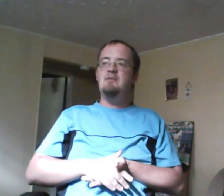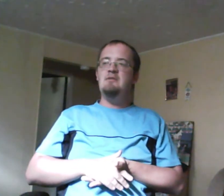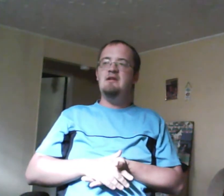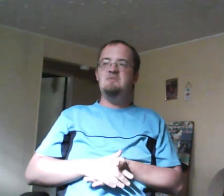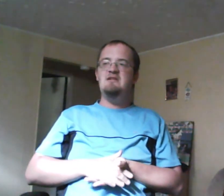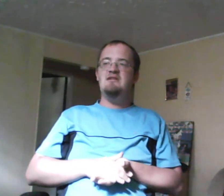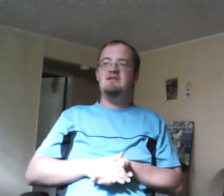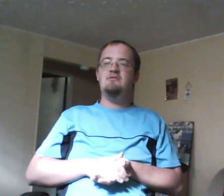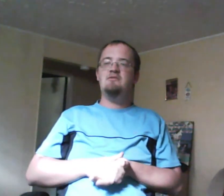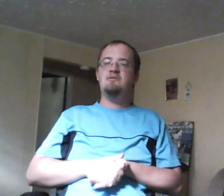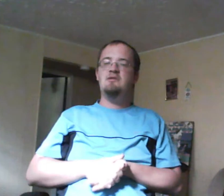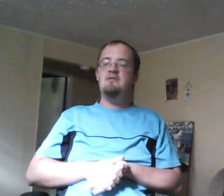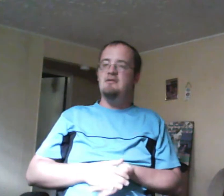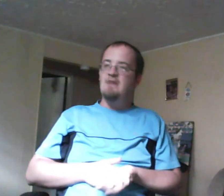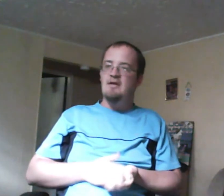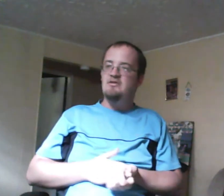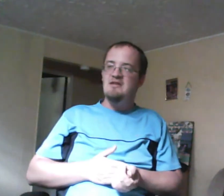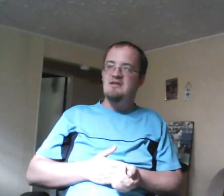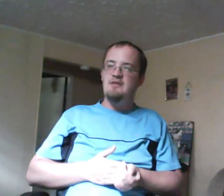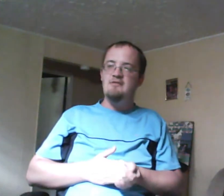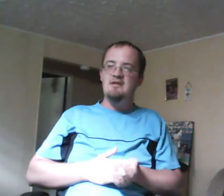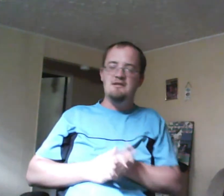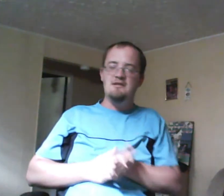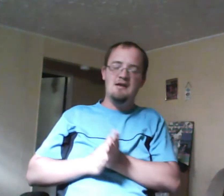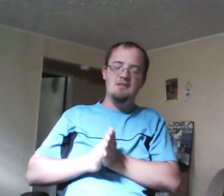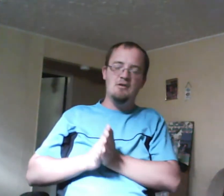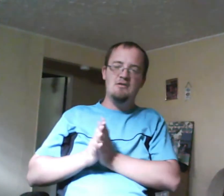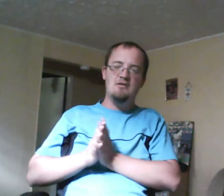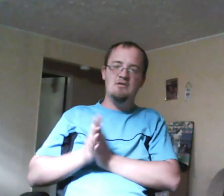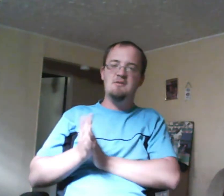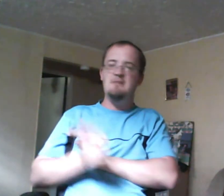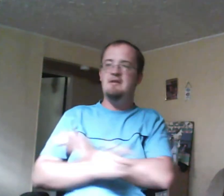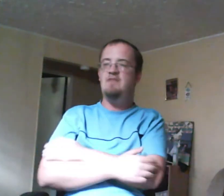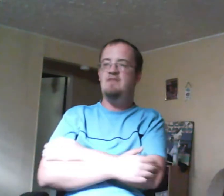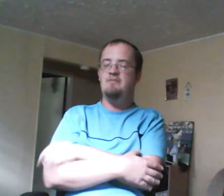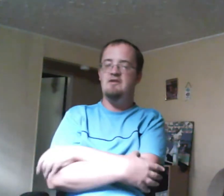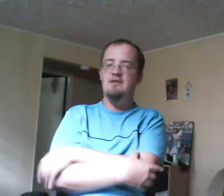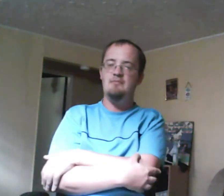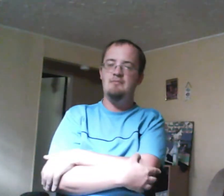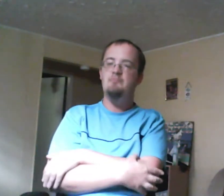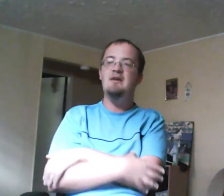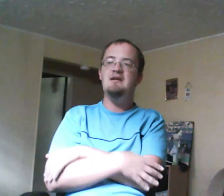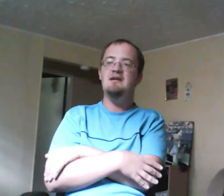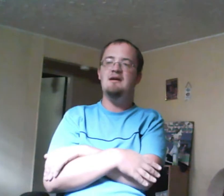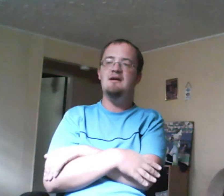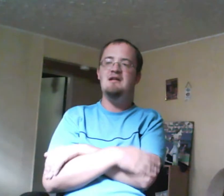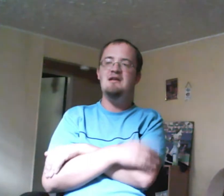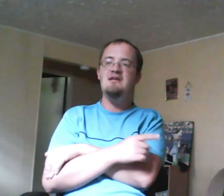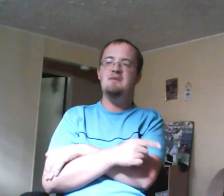LGBTQ community. Well, it's not as prevalent anymore as it used to be, but, yeah, they calmed down. But it is because of